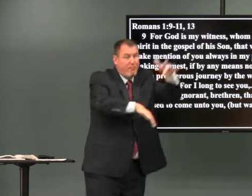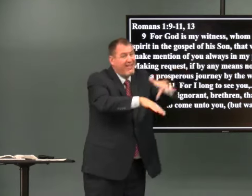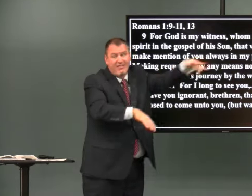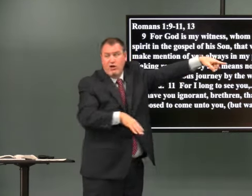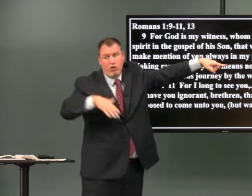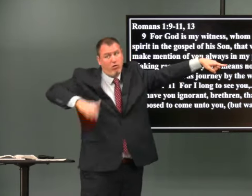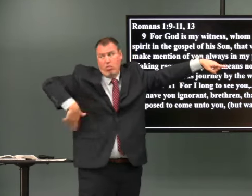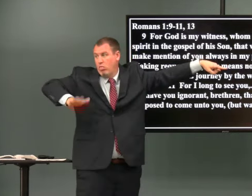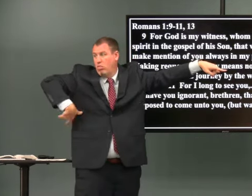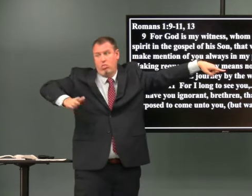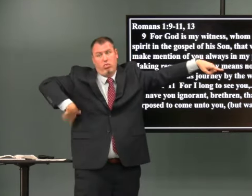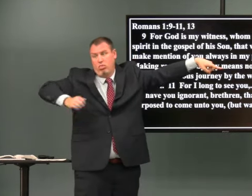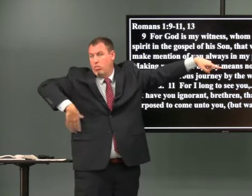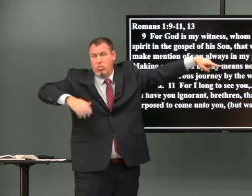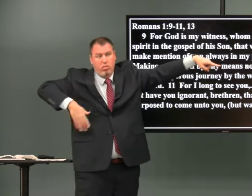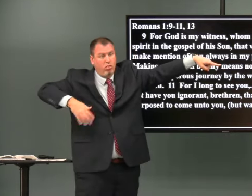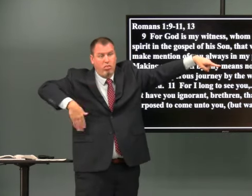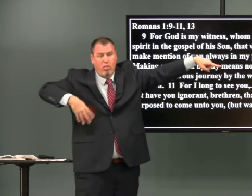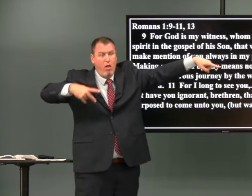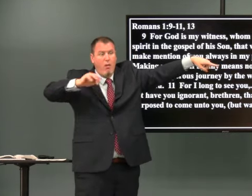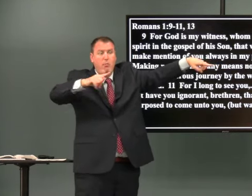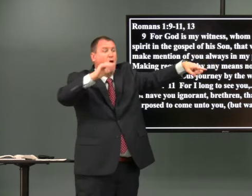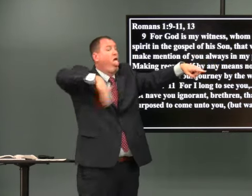so that means paul has not yet been there